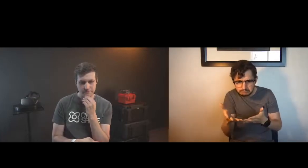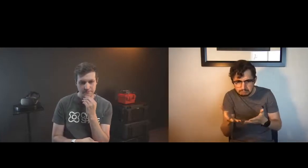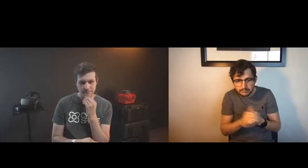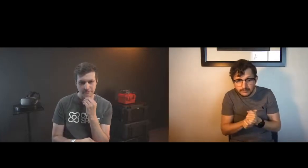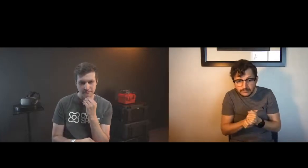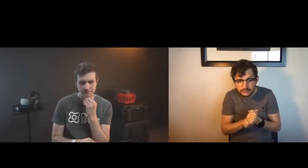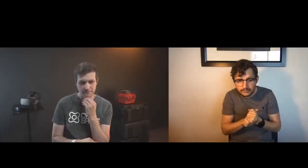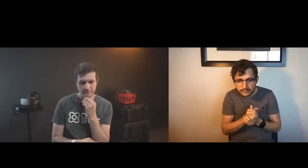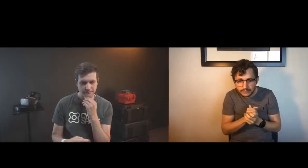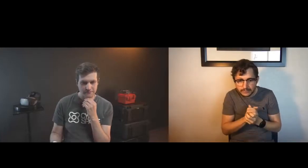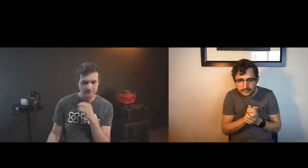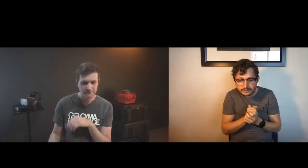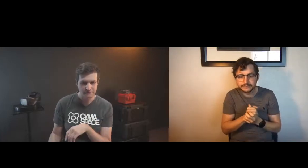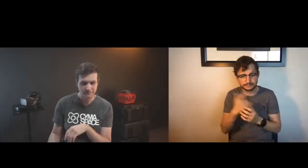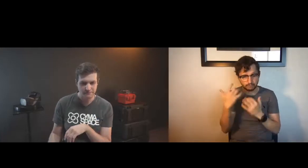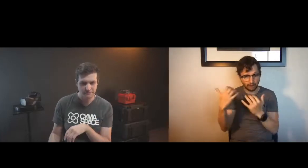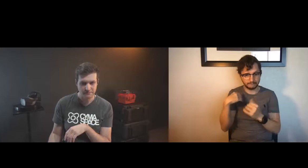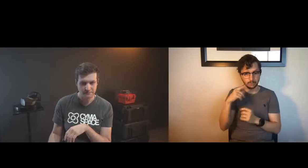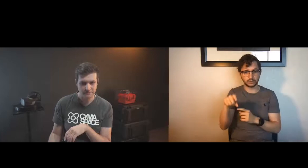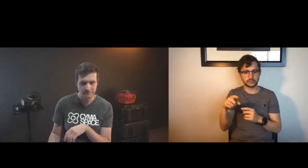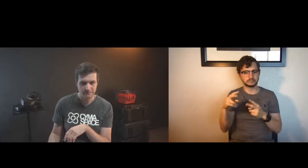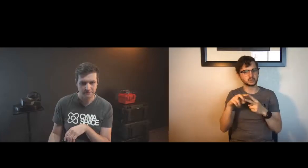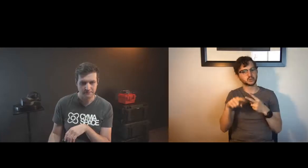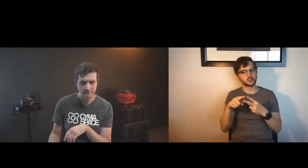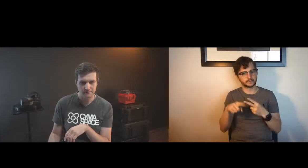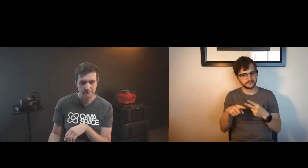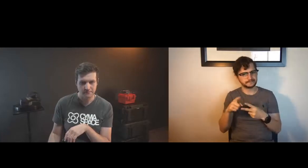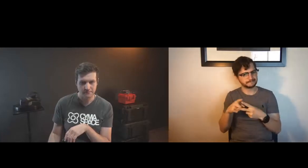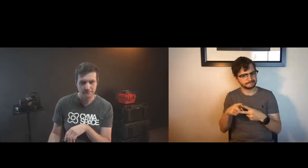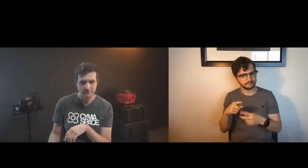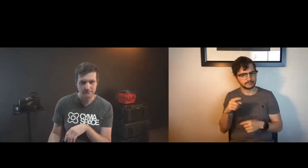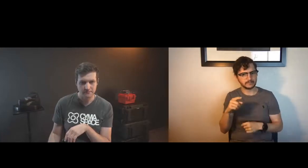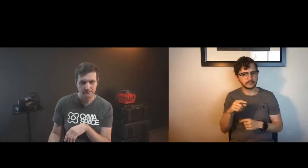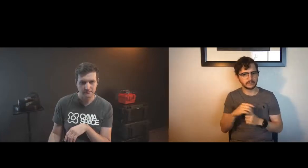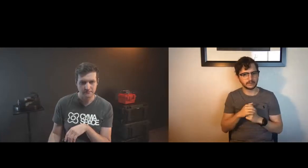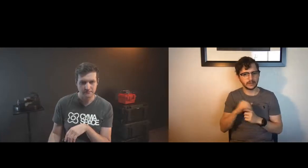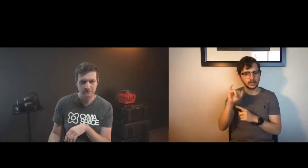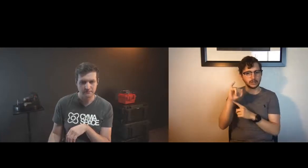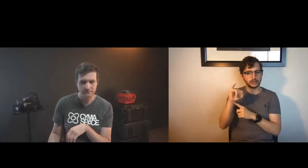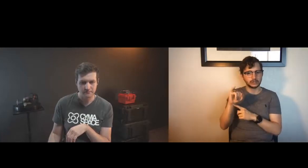all right let me check in on audience questions okay i see two